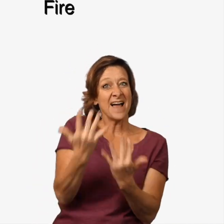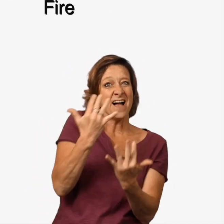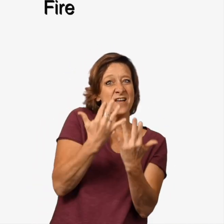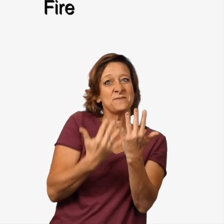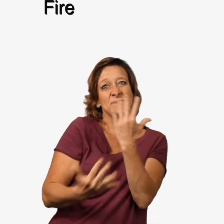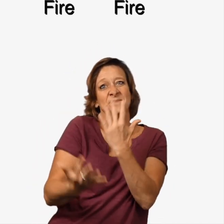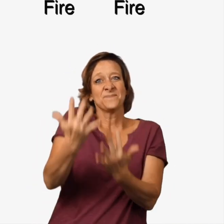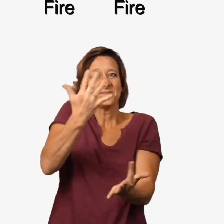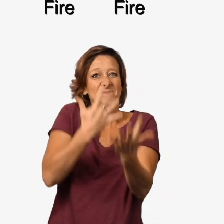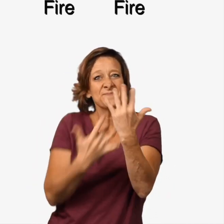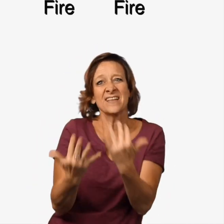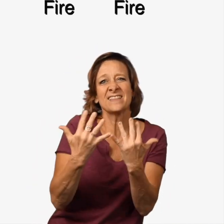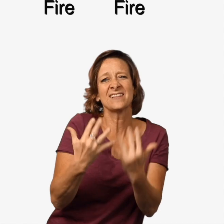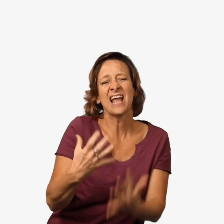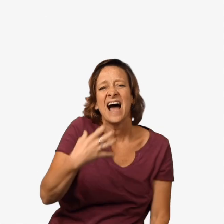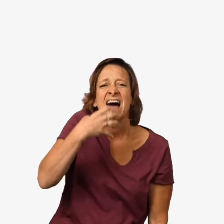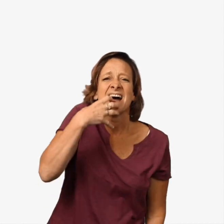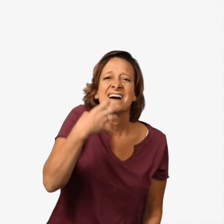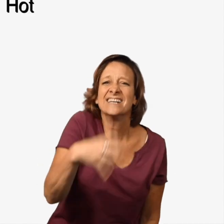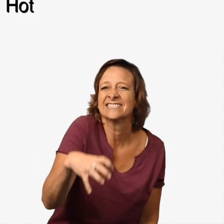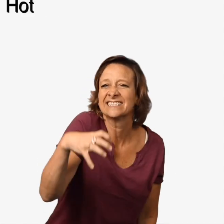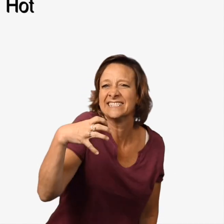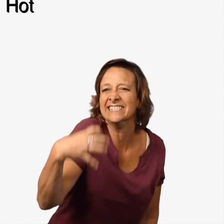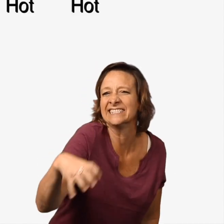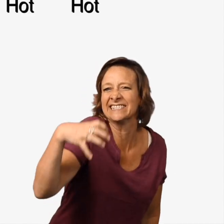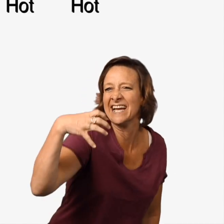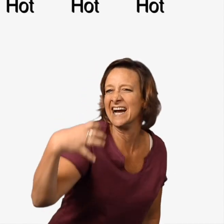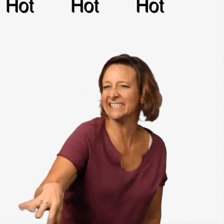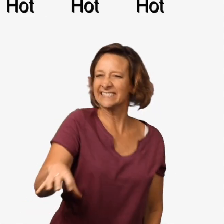Fire, fire. Hot, hot, hot, hot.